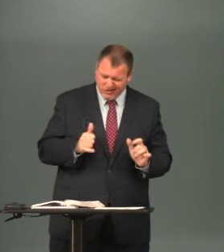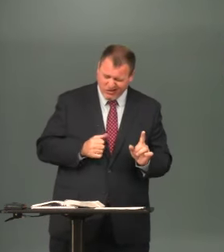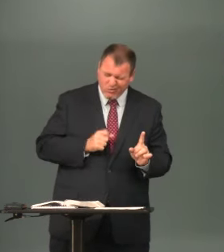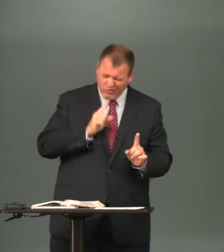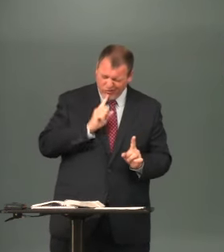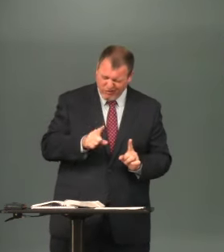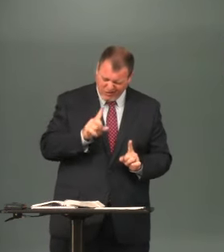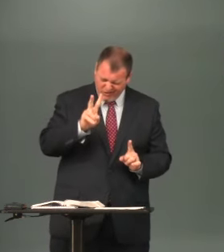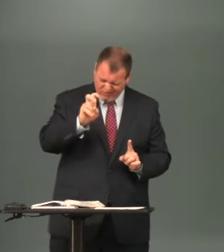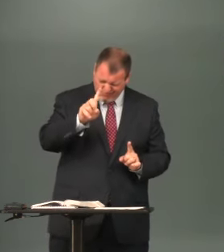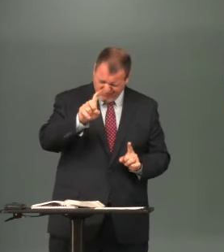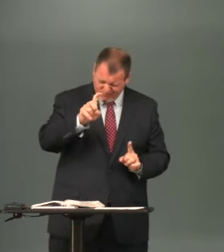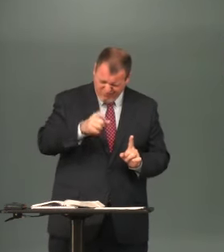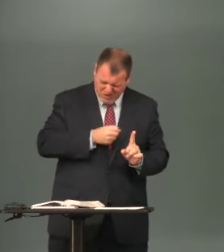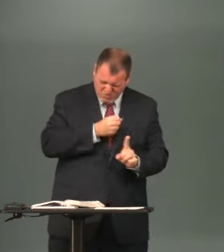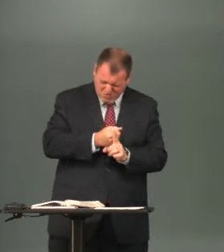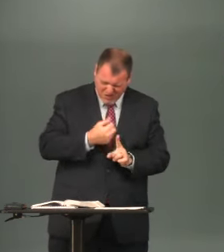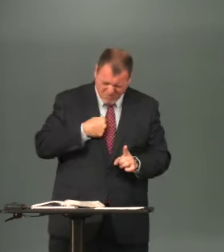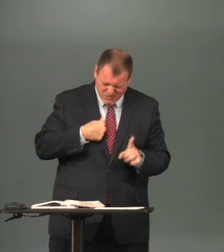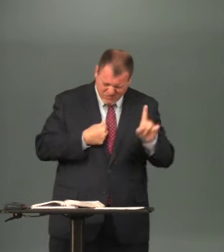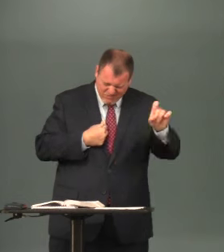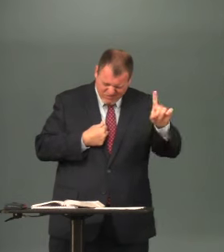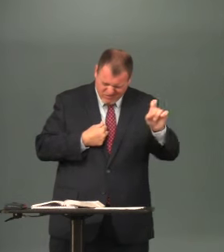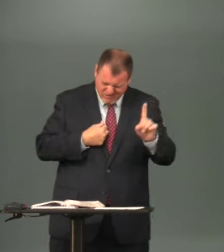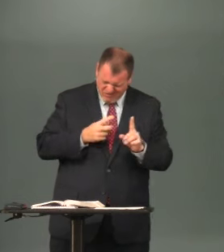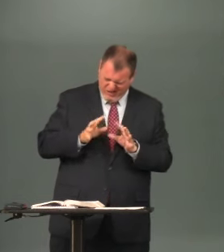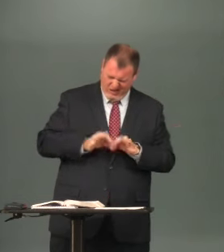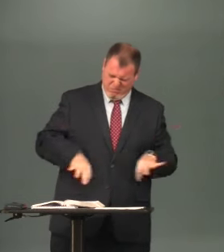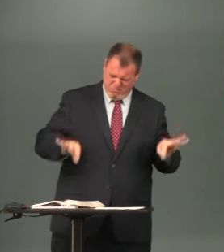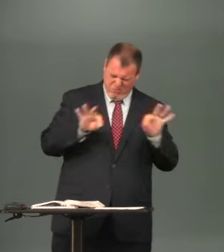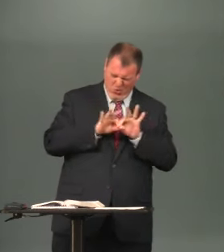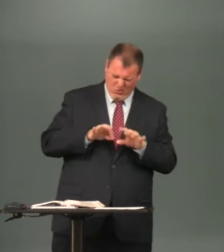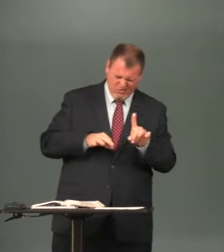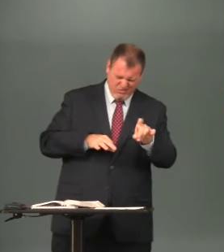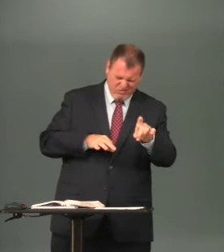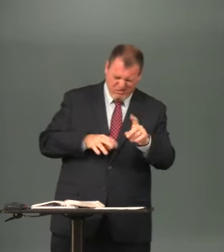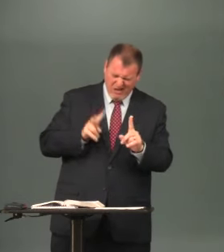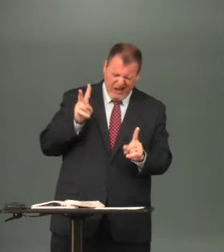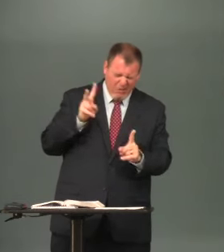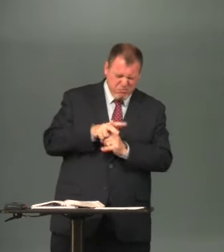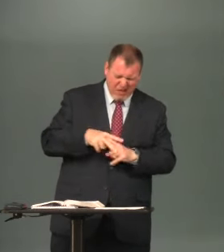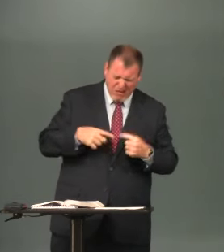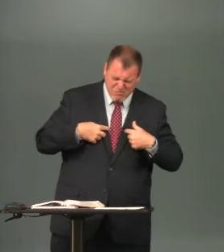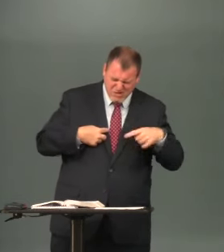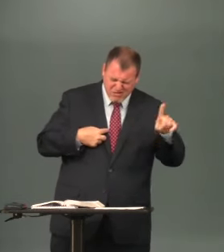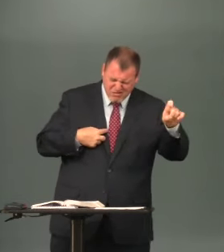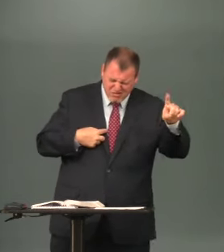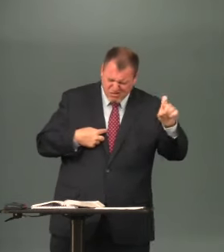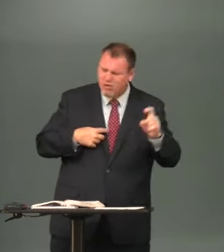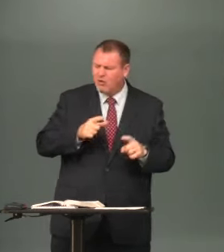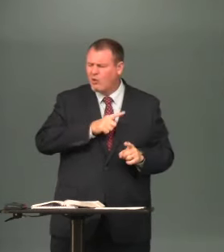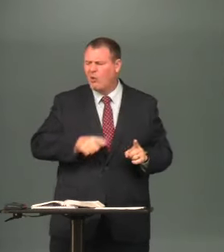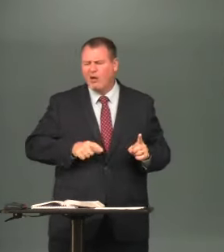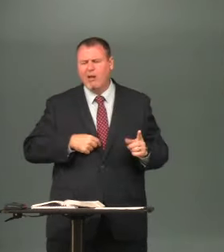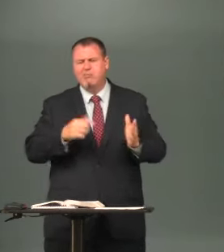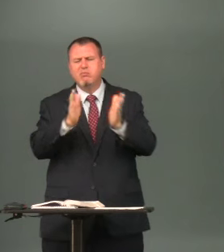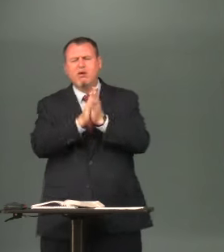two thousand years ago can it really impact me today people might be saying how do i apply it to my life today